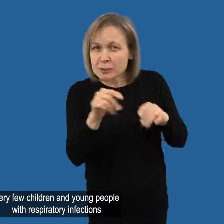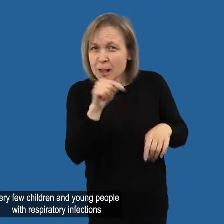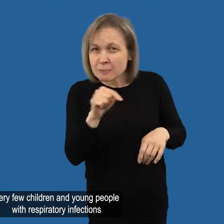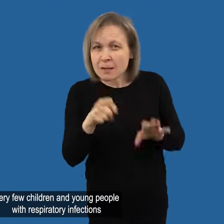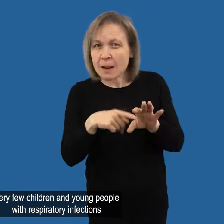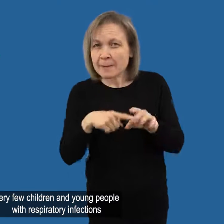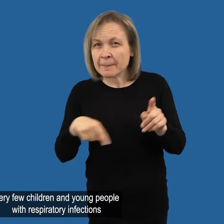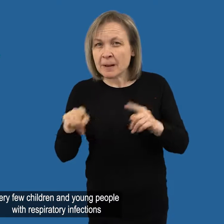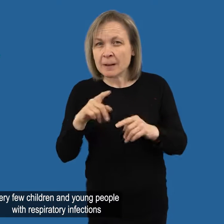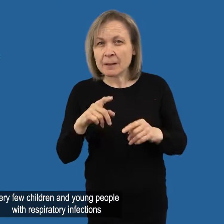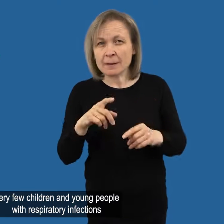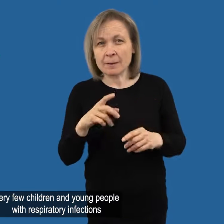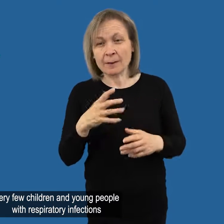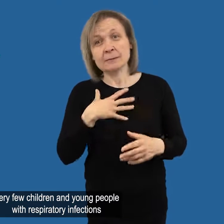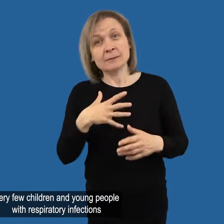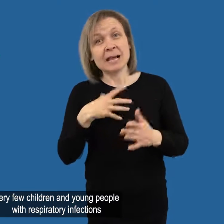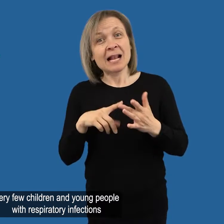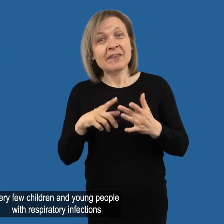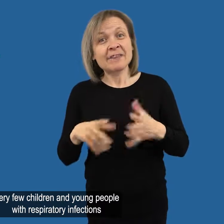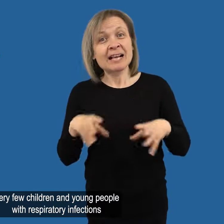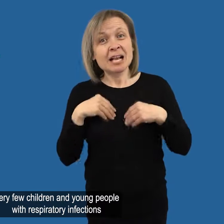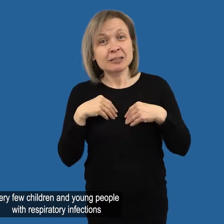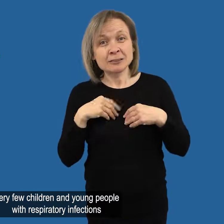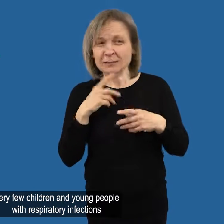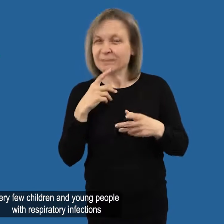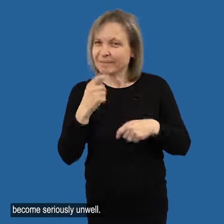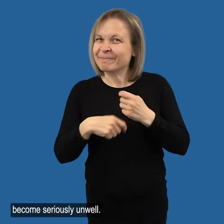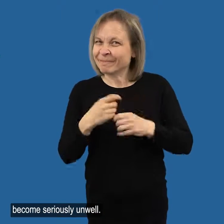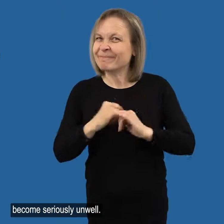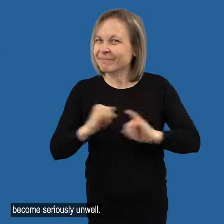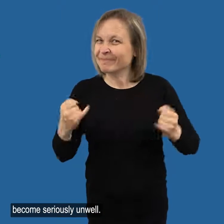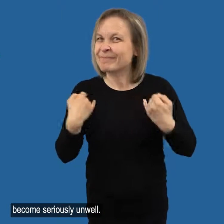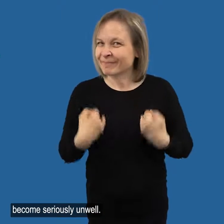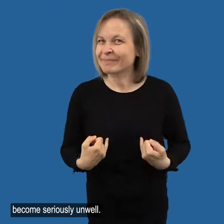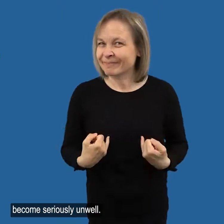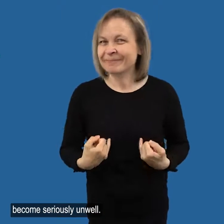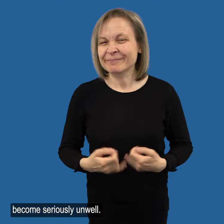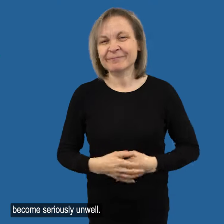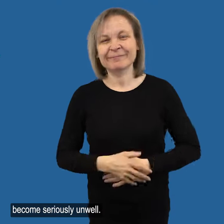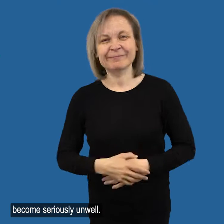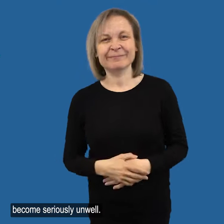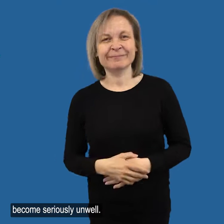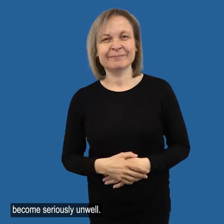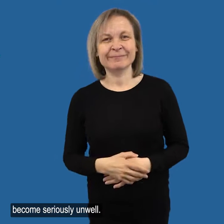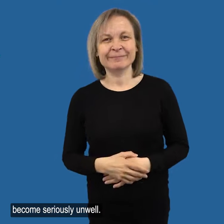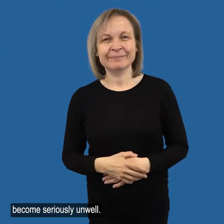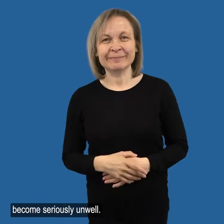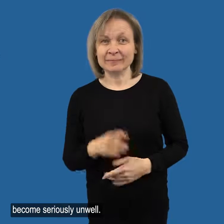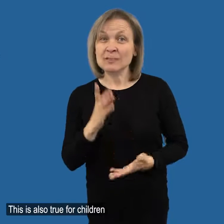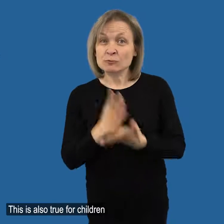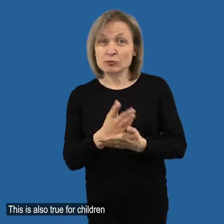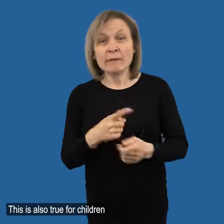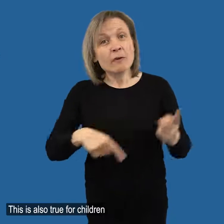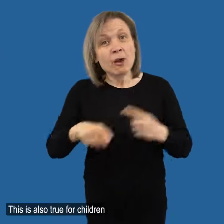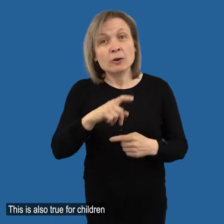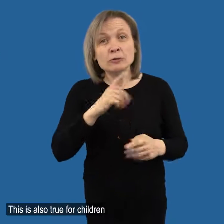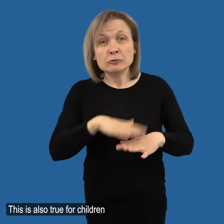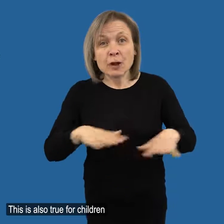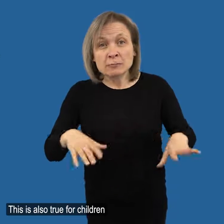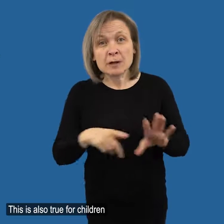Very few children and young people with respiratory infections become seriously unwell This is